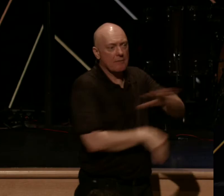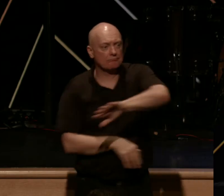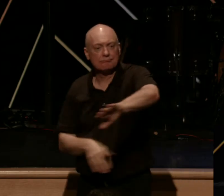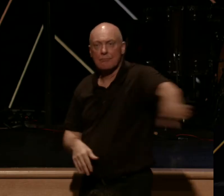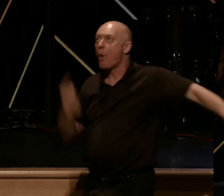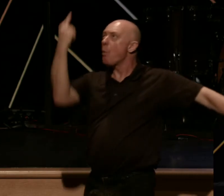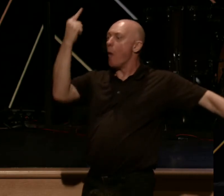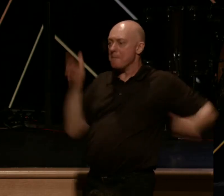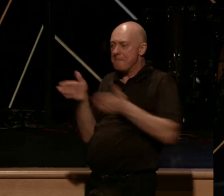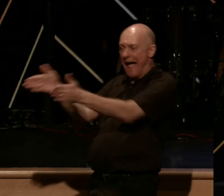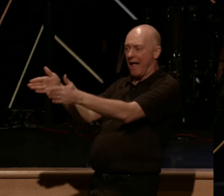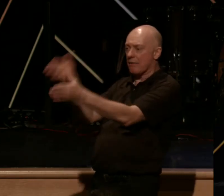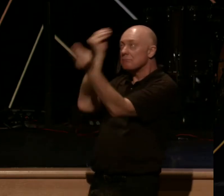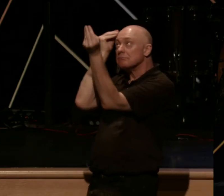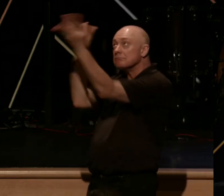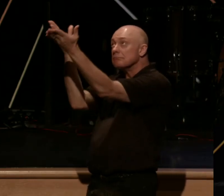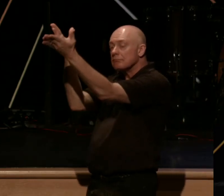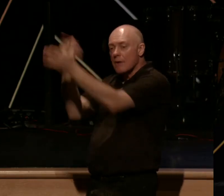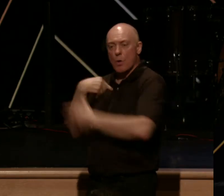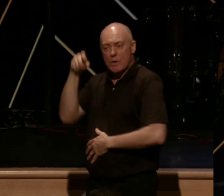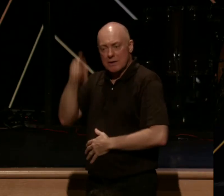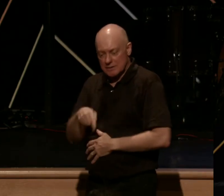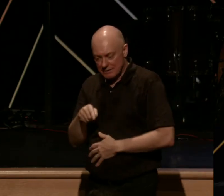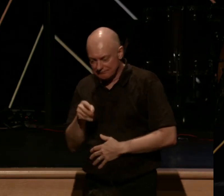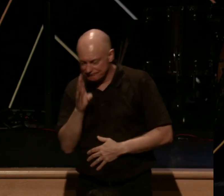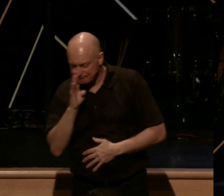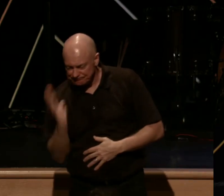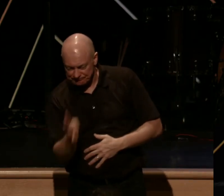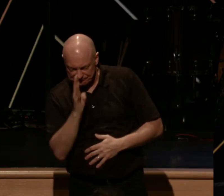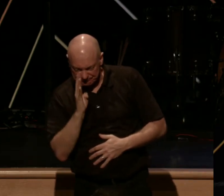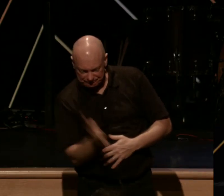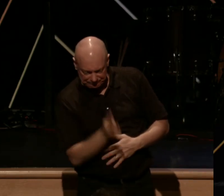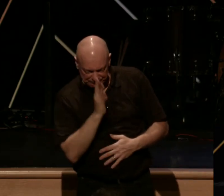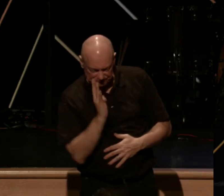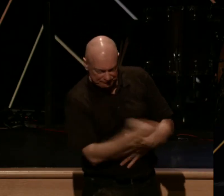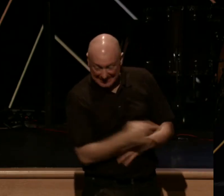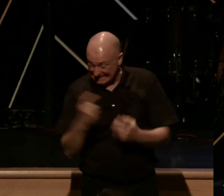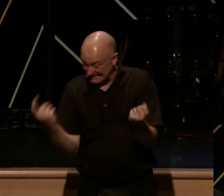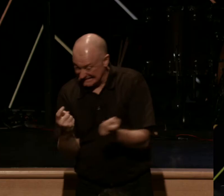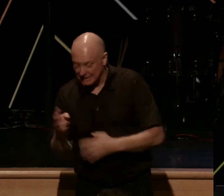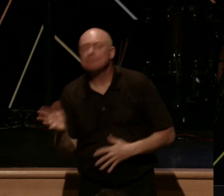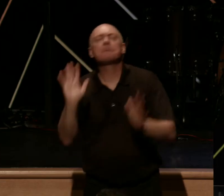It's going to require that we walk away from the path of sin. We can think of it like this.